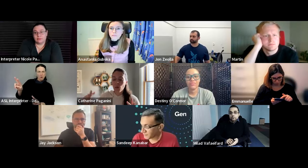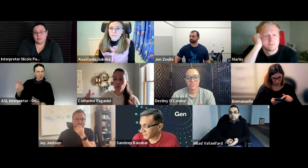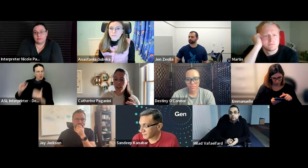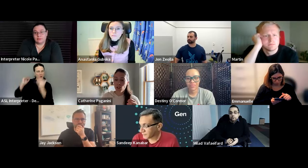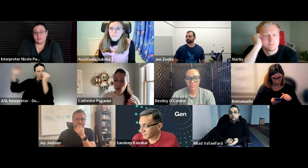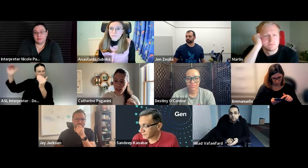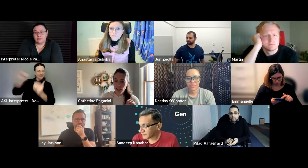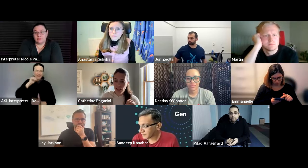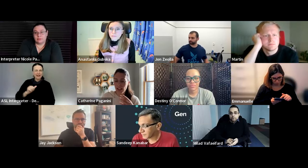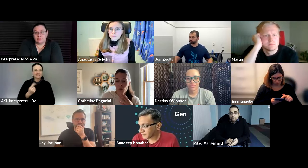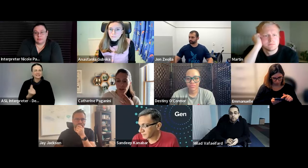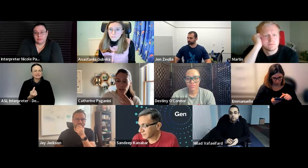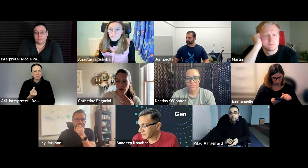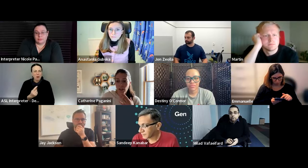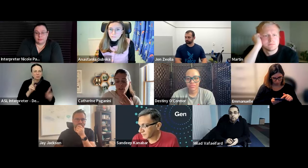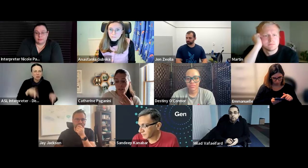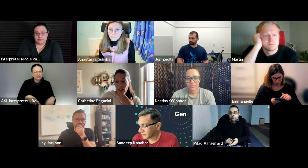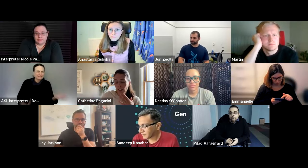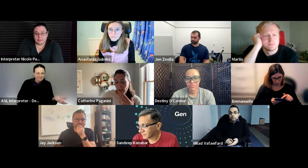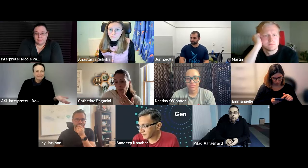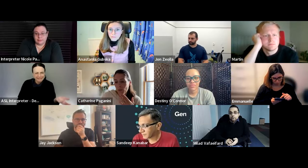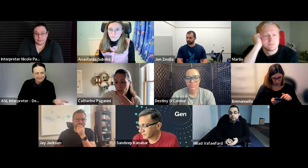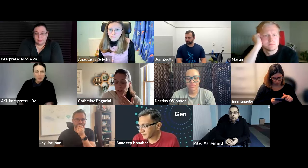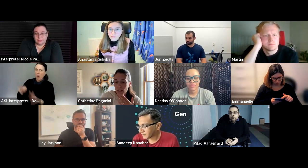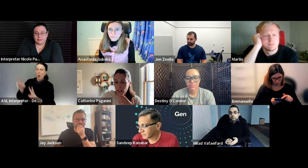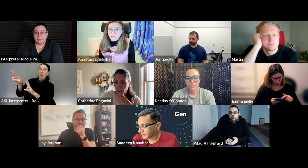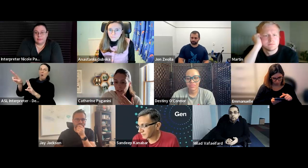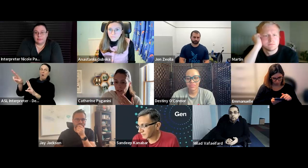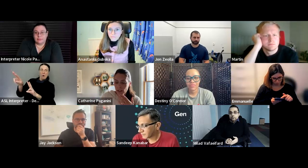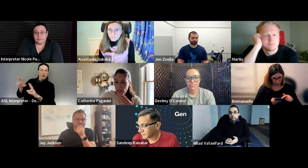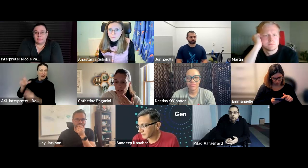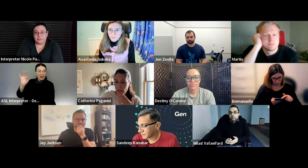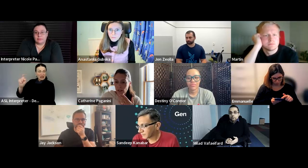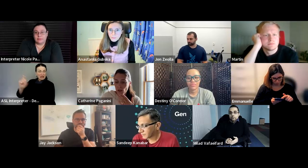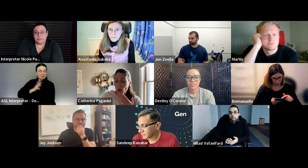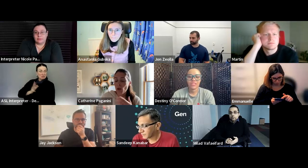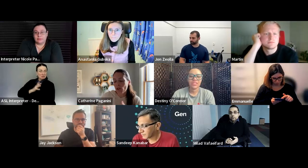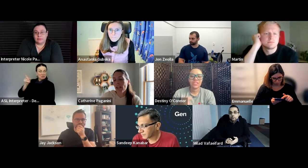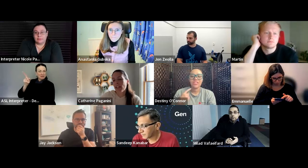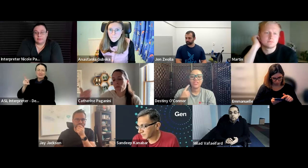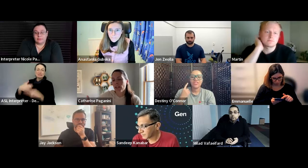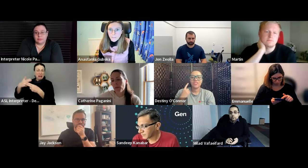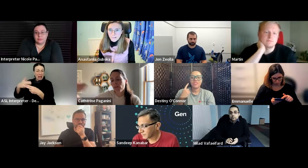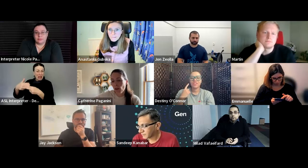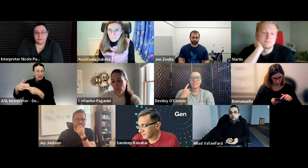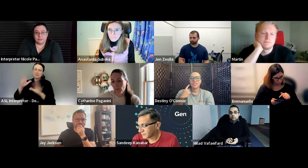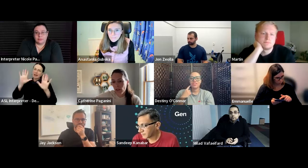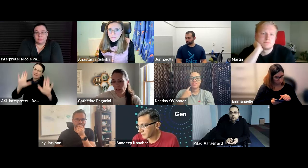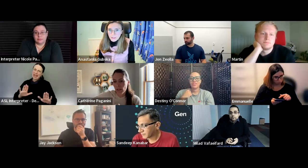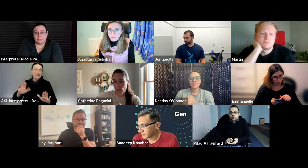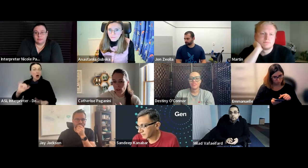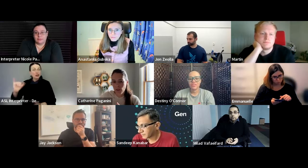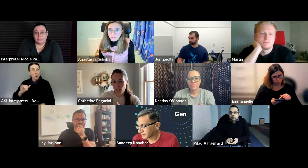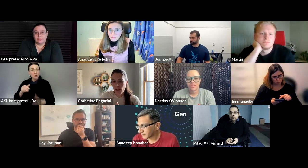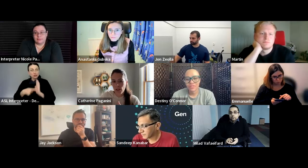so i think like if there is any way we can do that i think that would be very that would be just amazing right because it's it shows also like the embracement